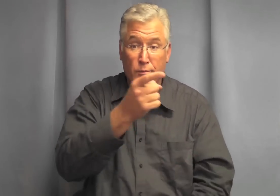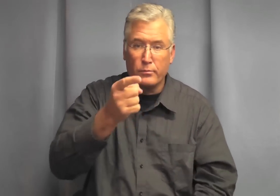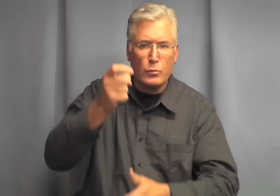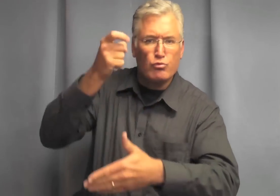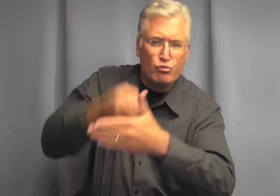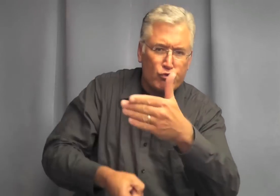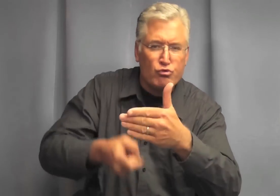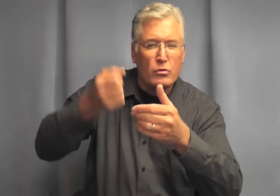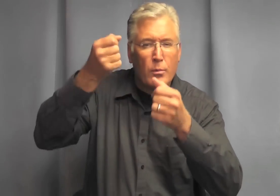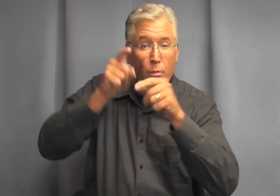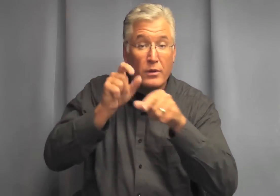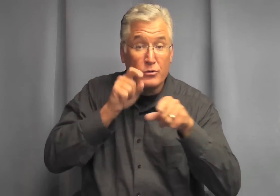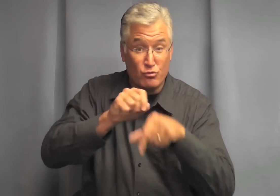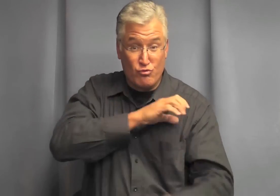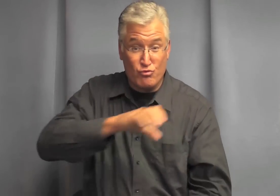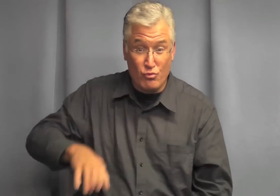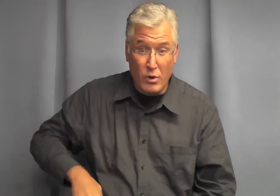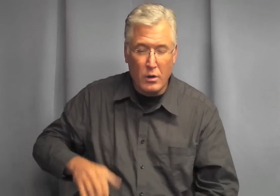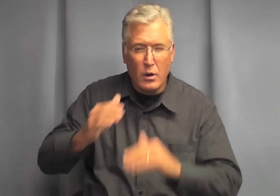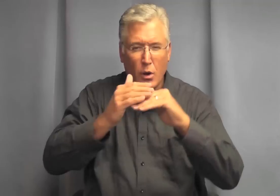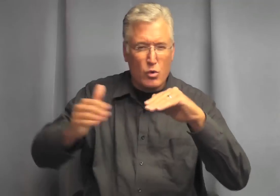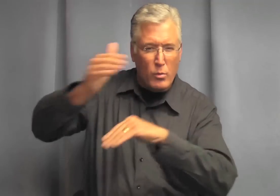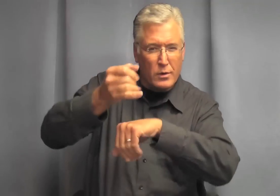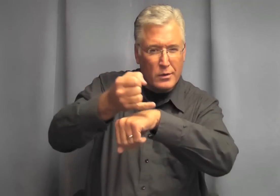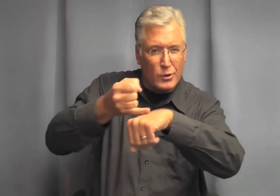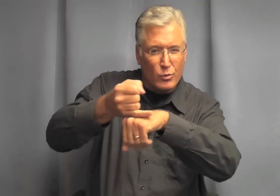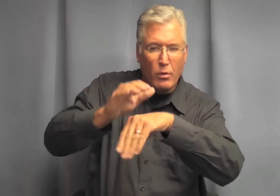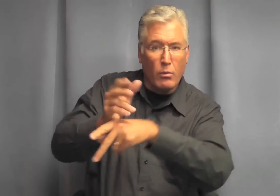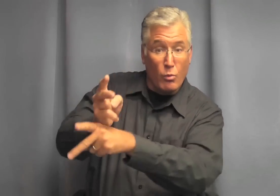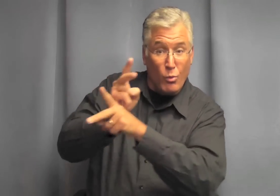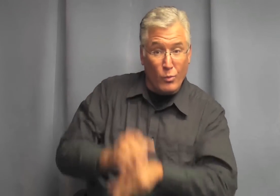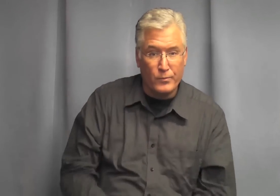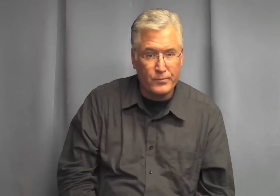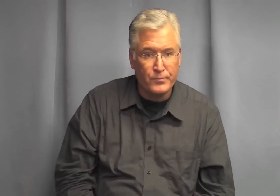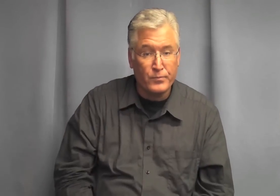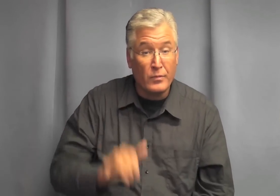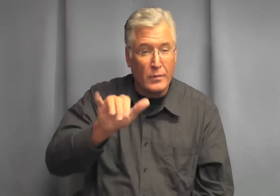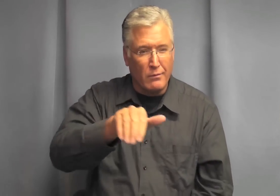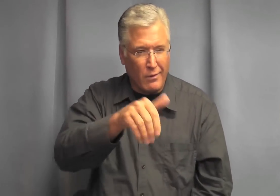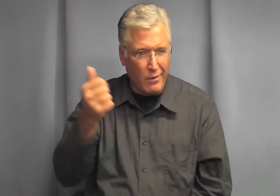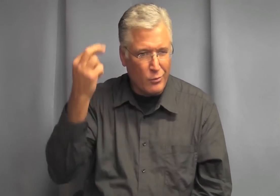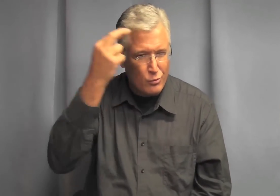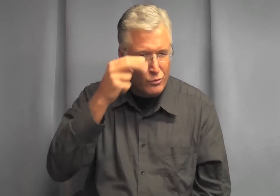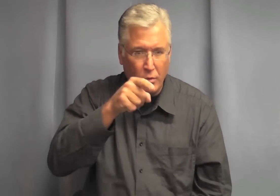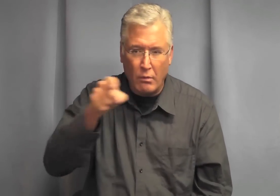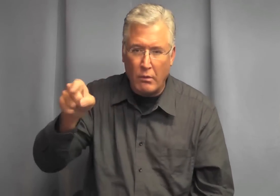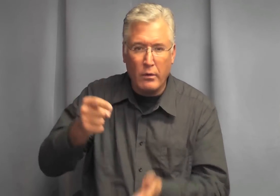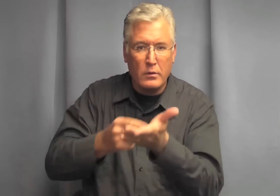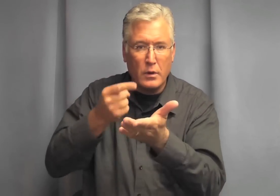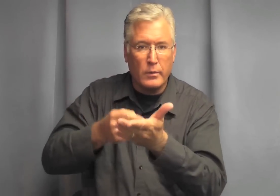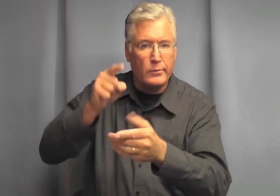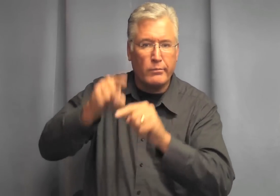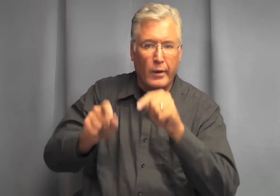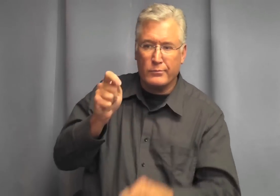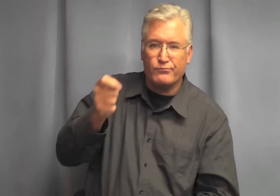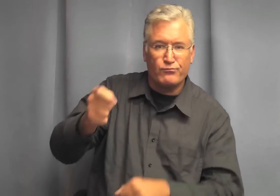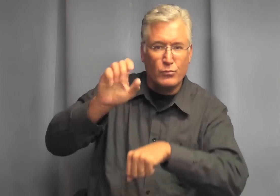there's other reasons but these people back then they were charging interest to their brothers and sisters in christ at a high